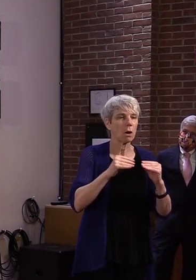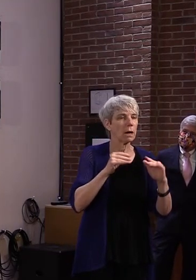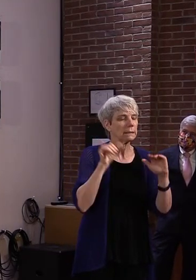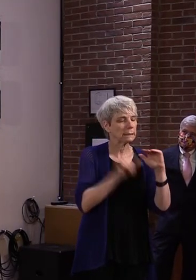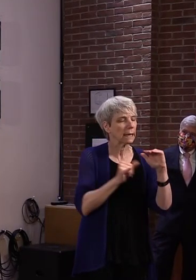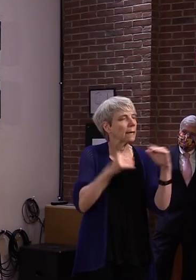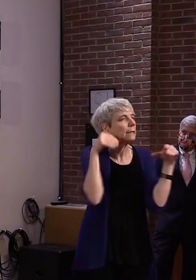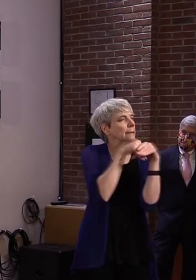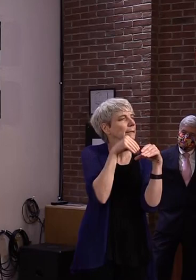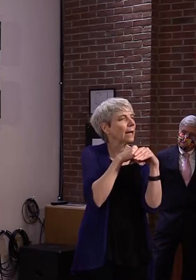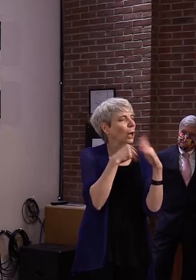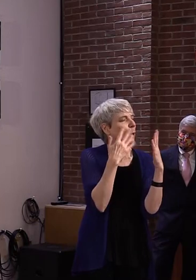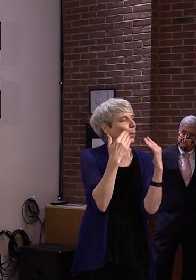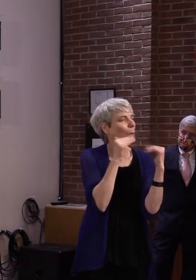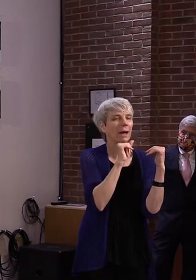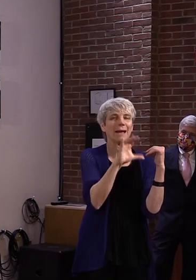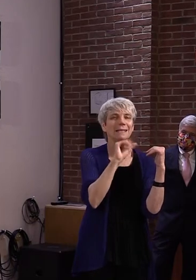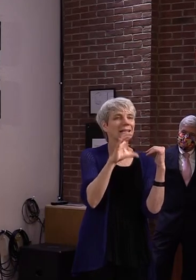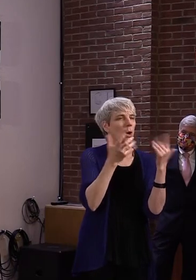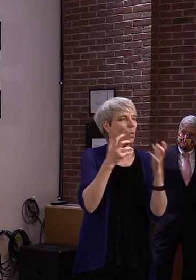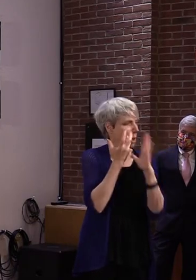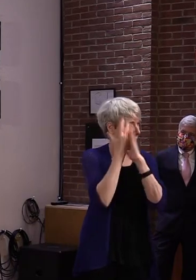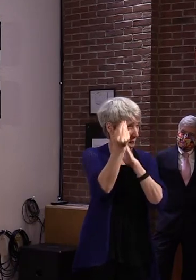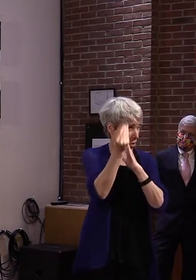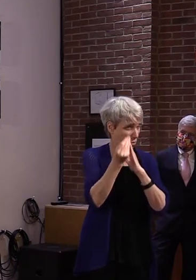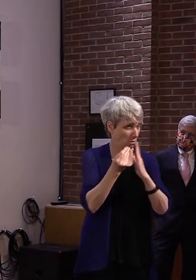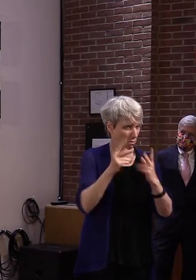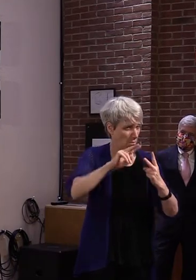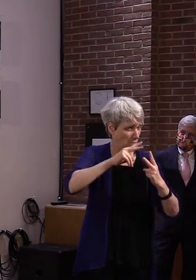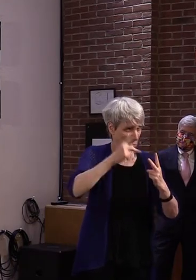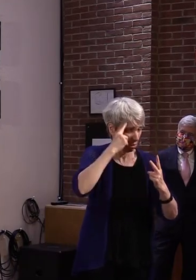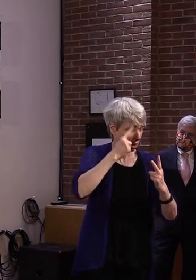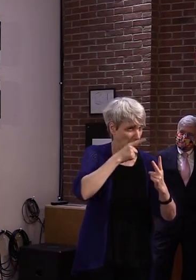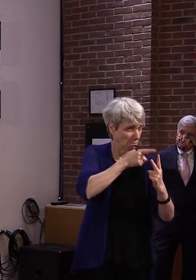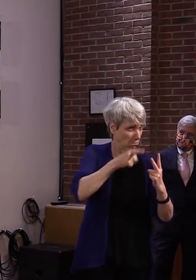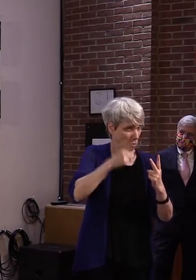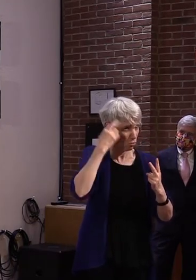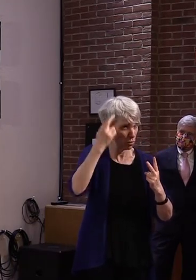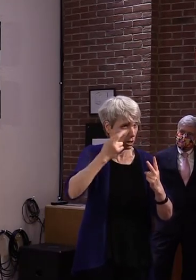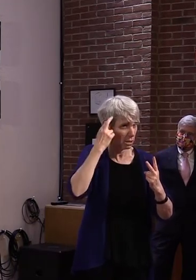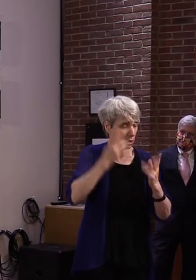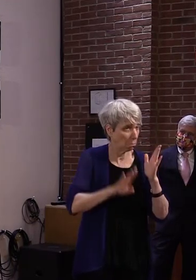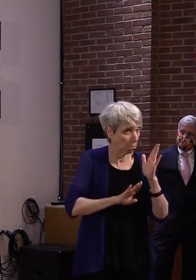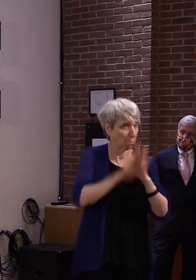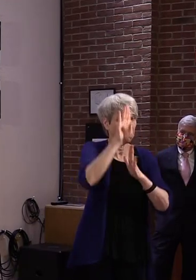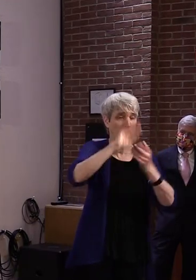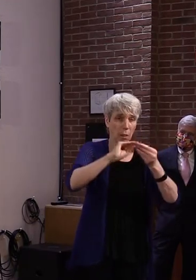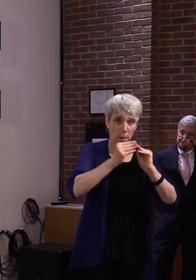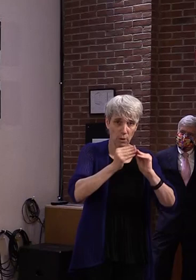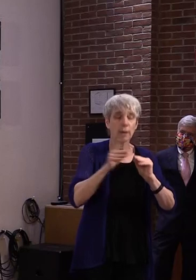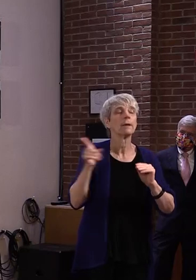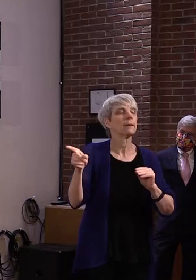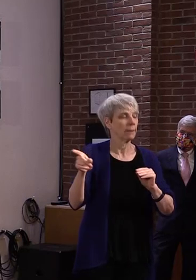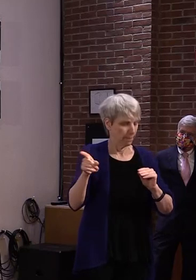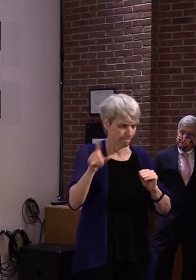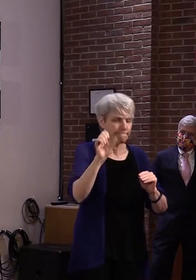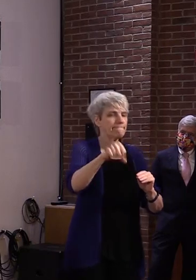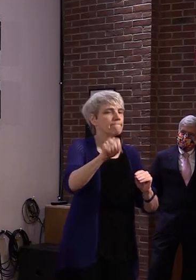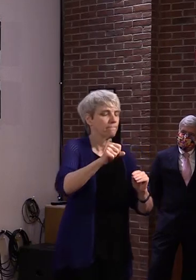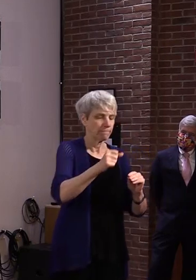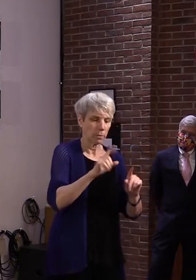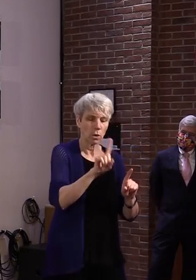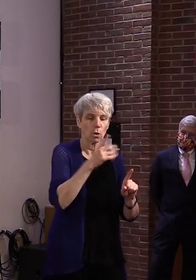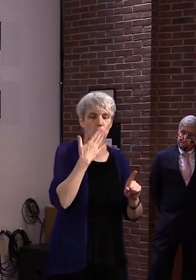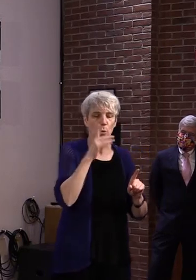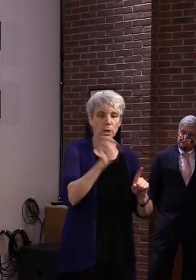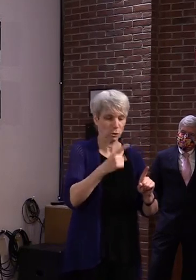air-conditioned environment? Yes. So, you know, there's been another analysis just done in the last